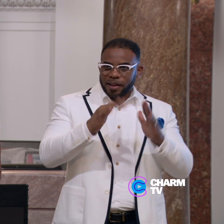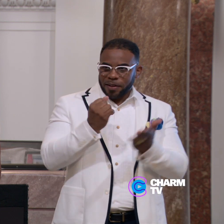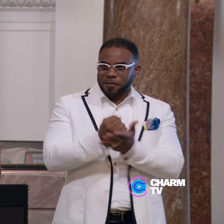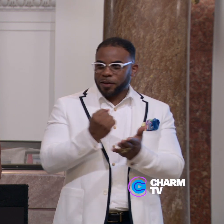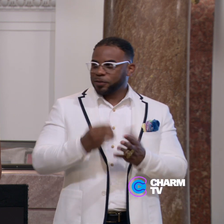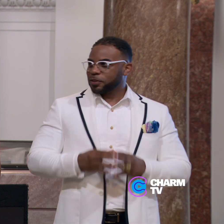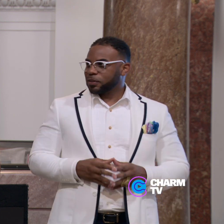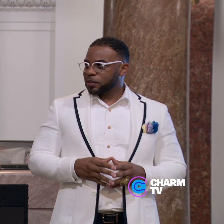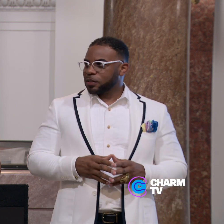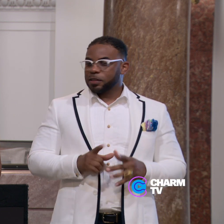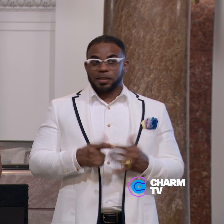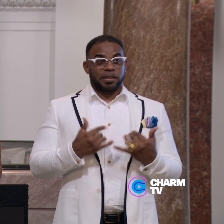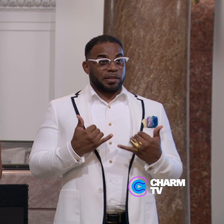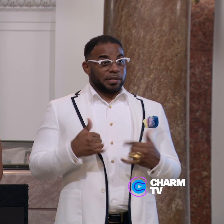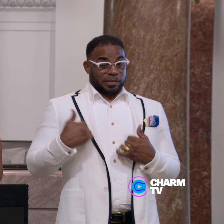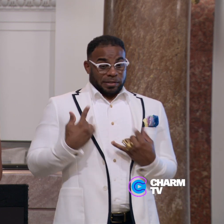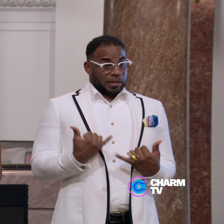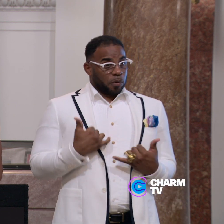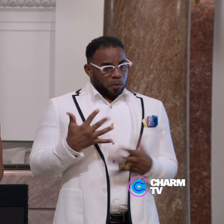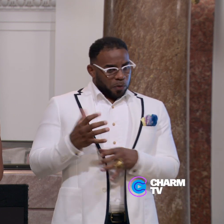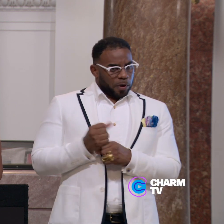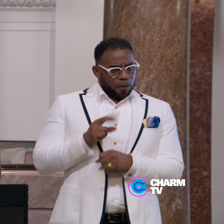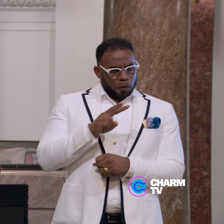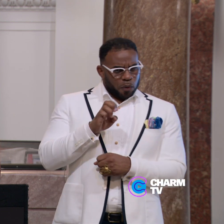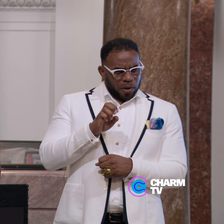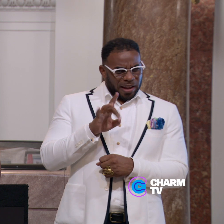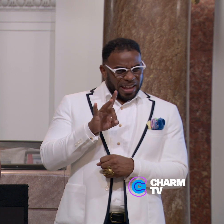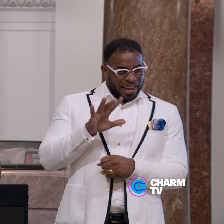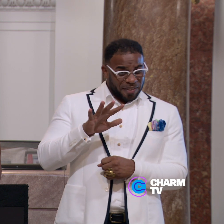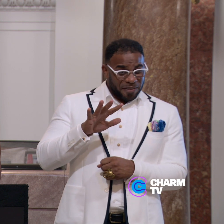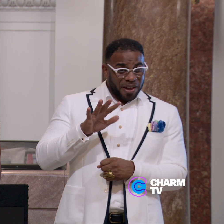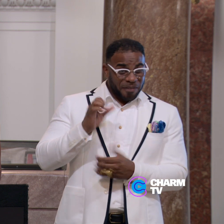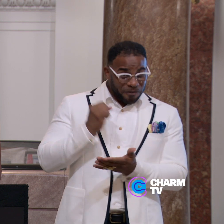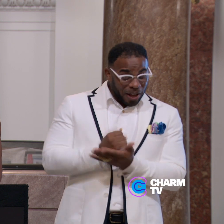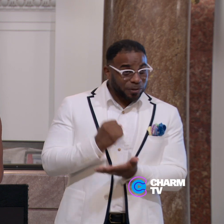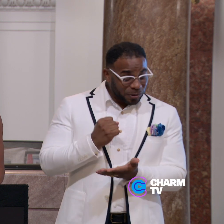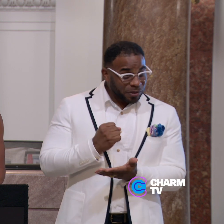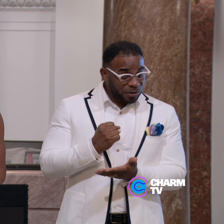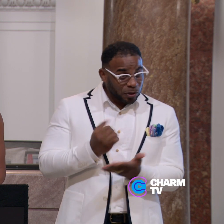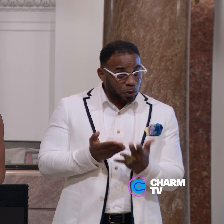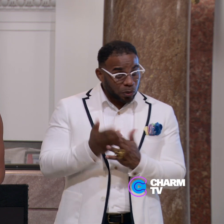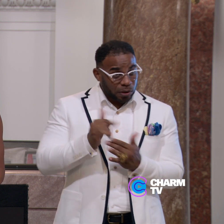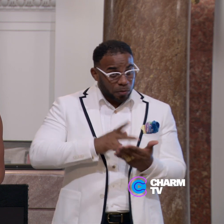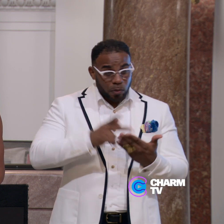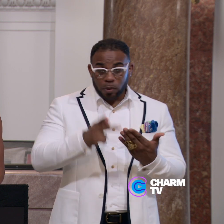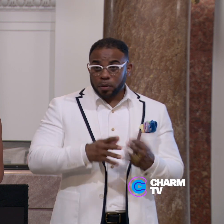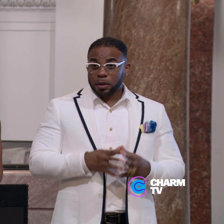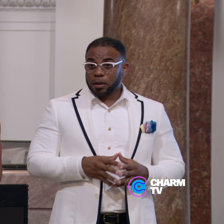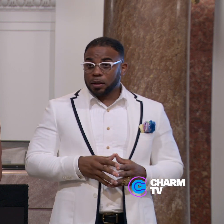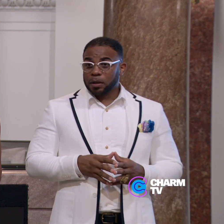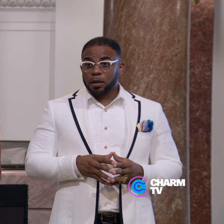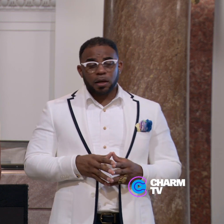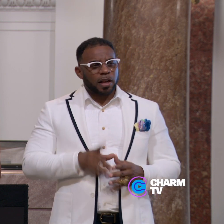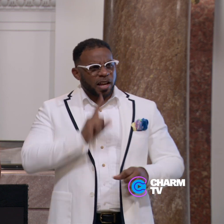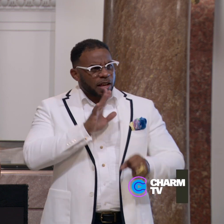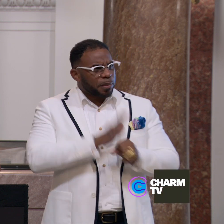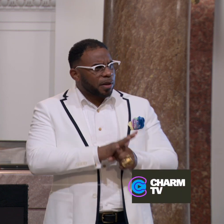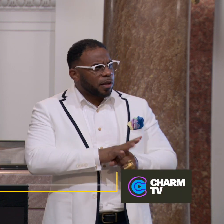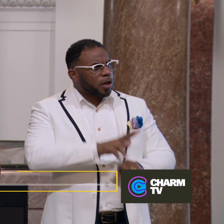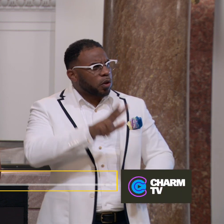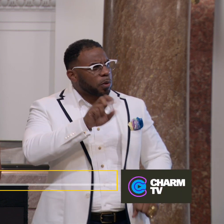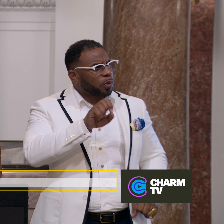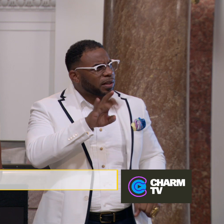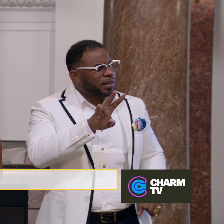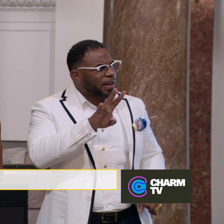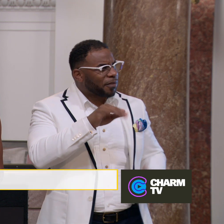vouchers. To date, we received 285 vouchers through this initiative, a commitment of $3